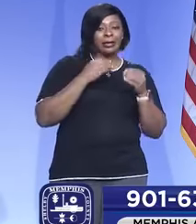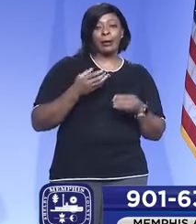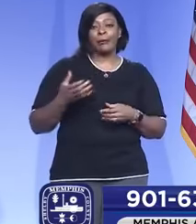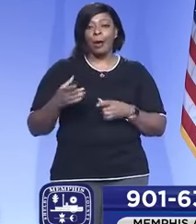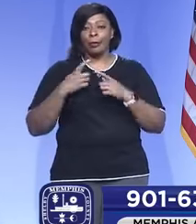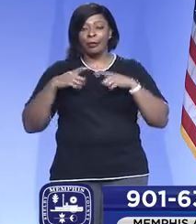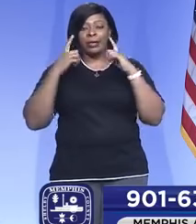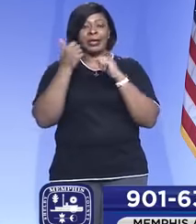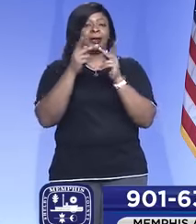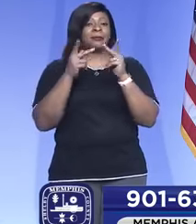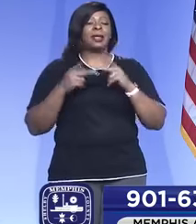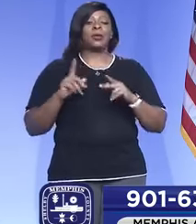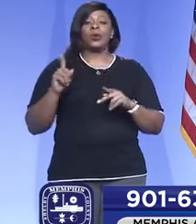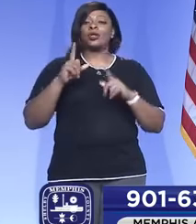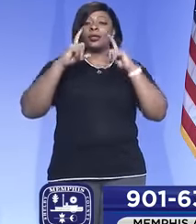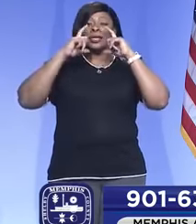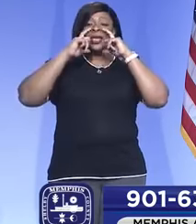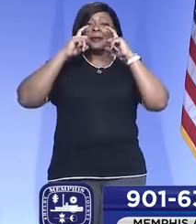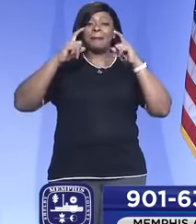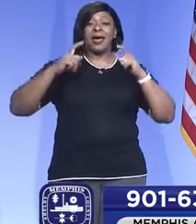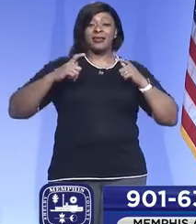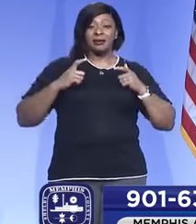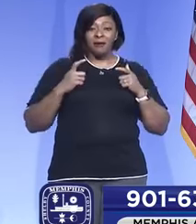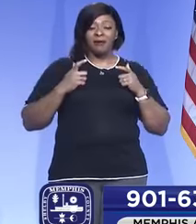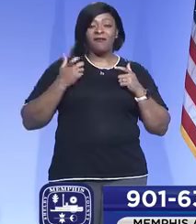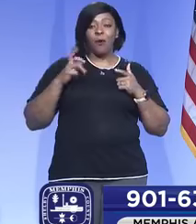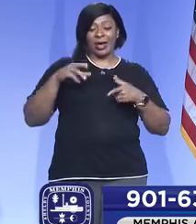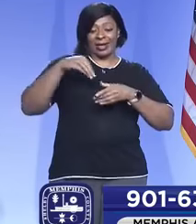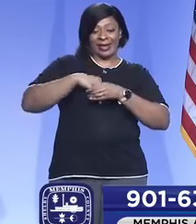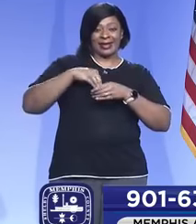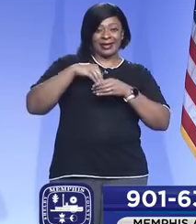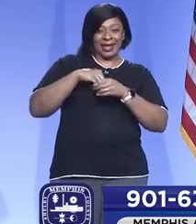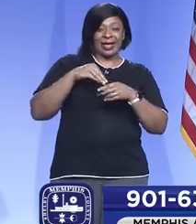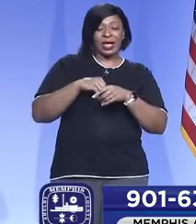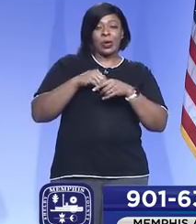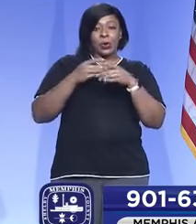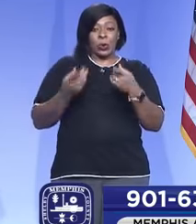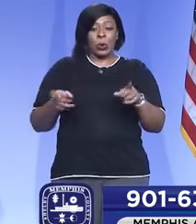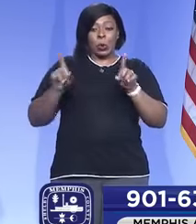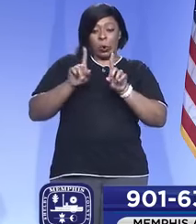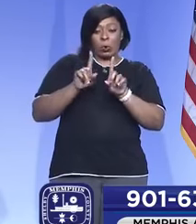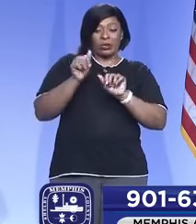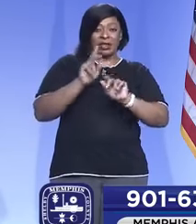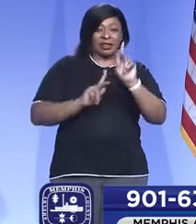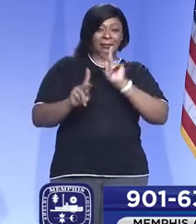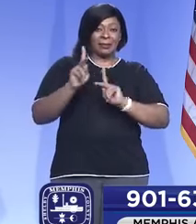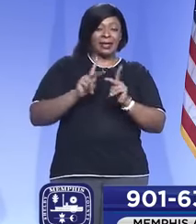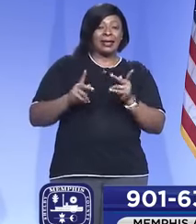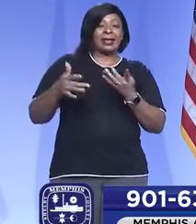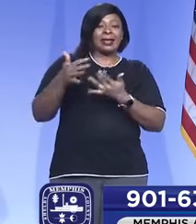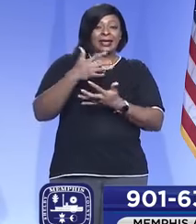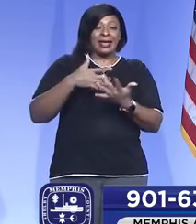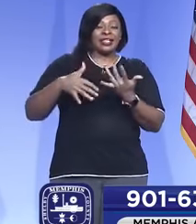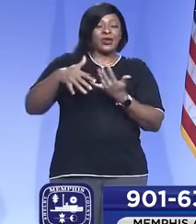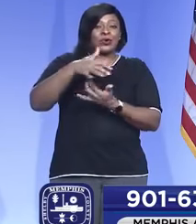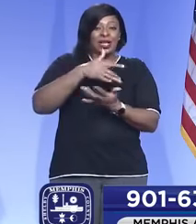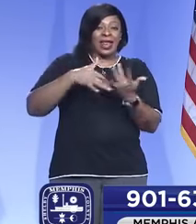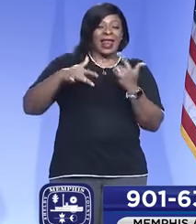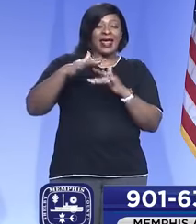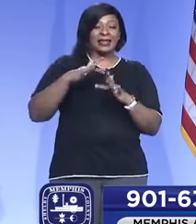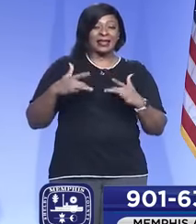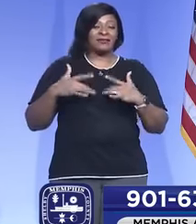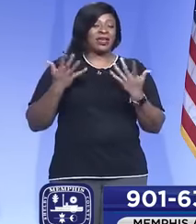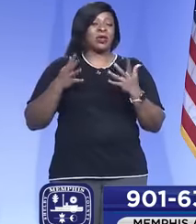that any place that you take your mask off and you're indoors and you're close to others and engaging in socializing,